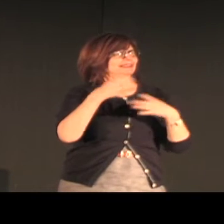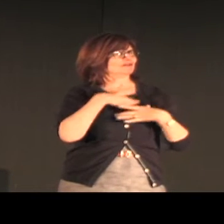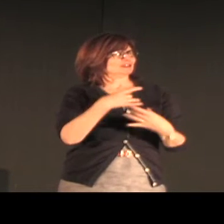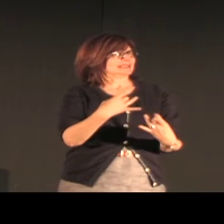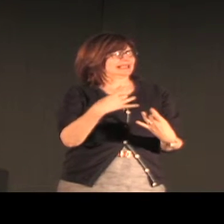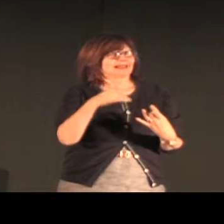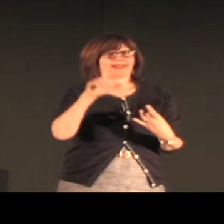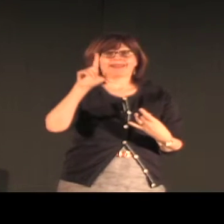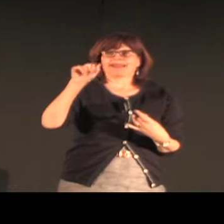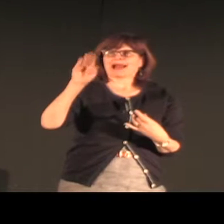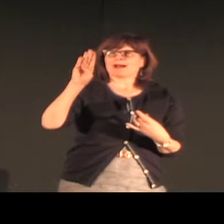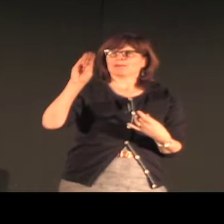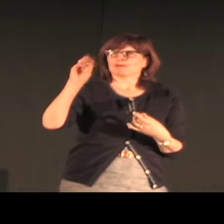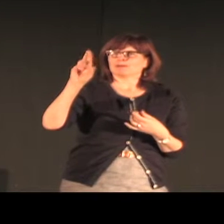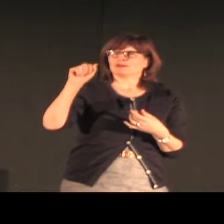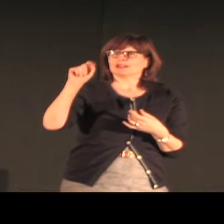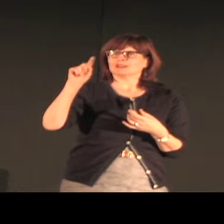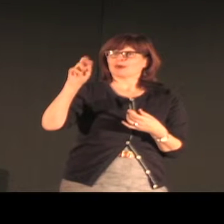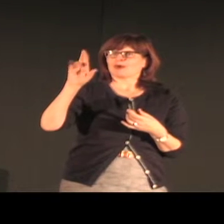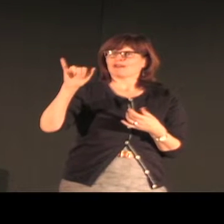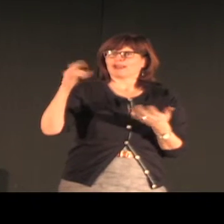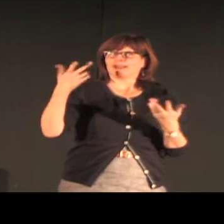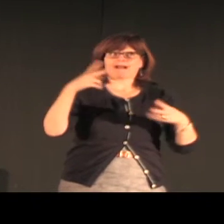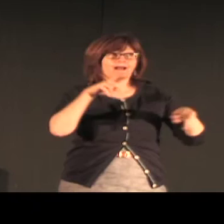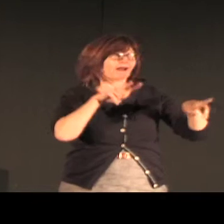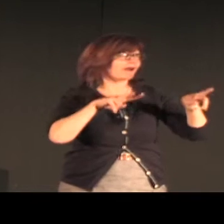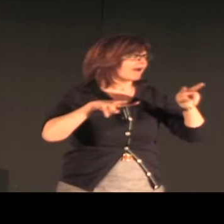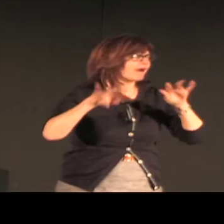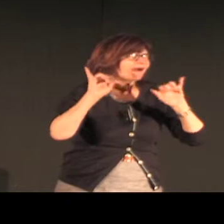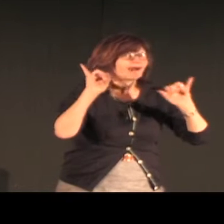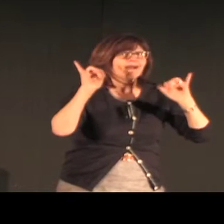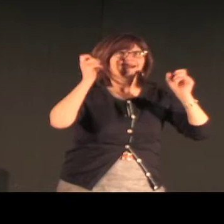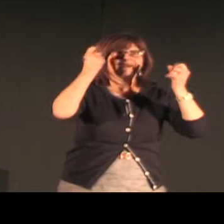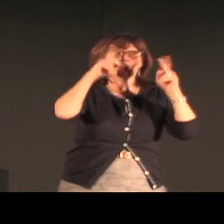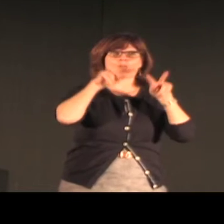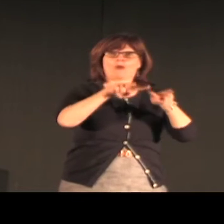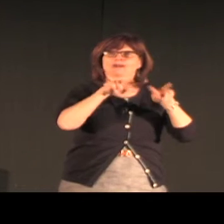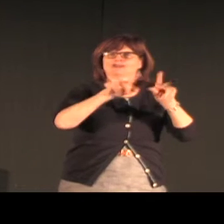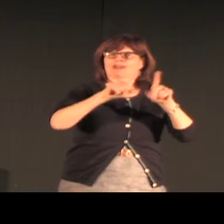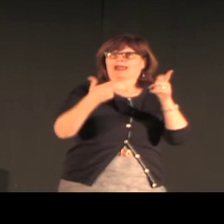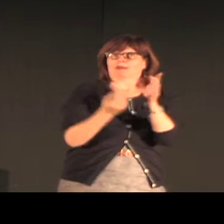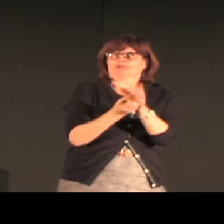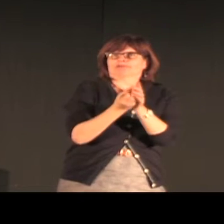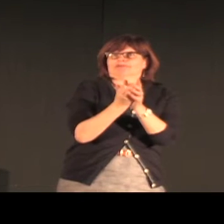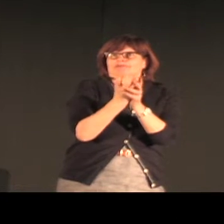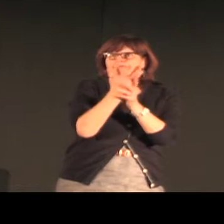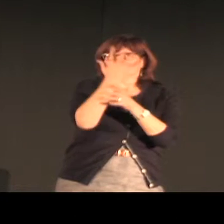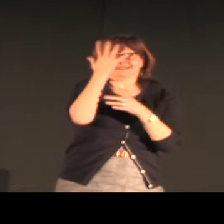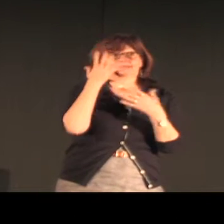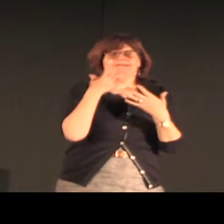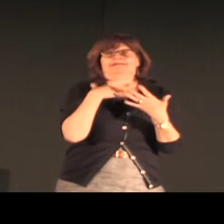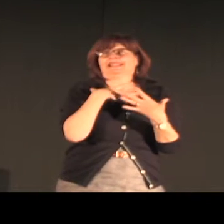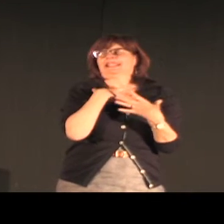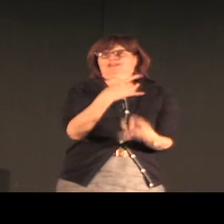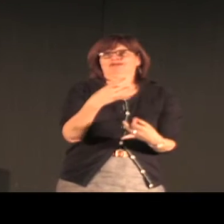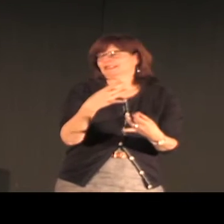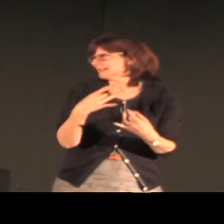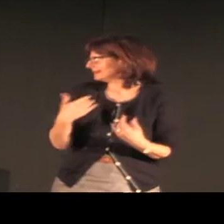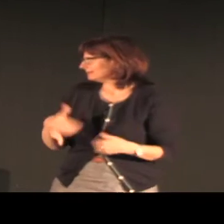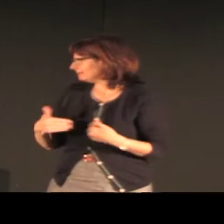Over time, it was really a very interesting laboratory for me to watch the language emerge and grow. It was,